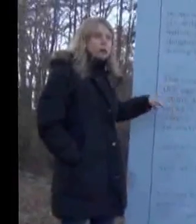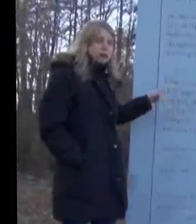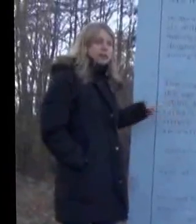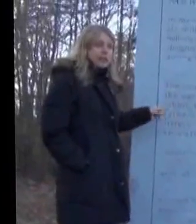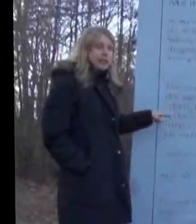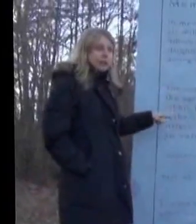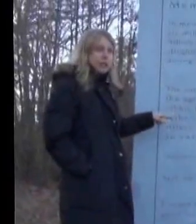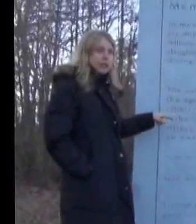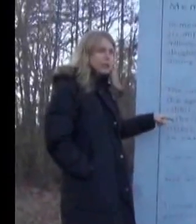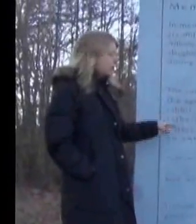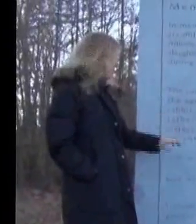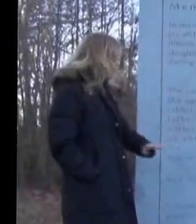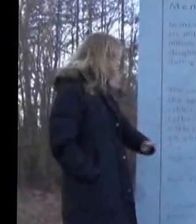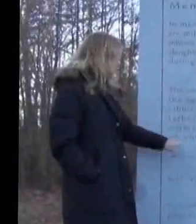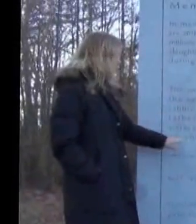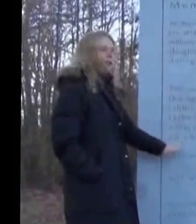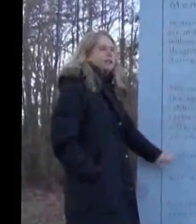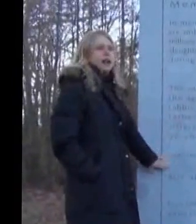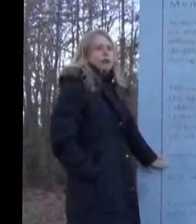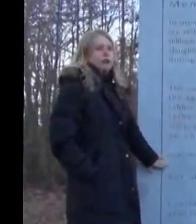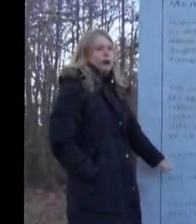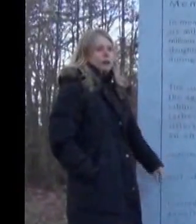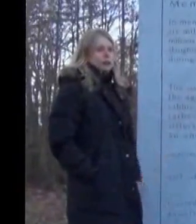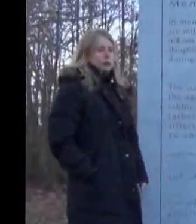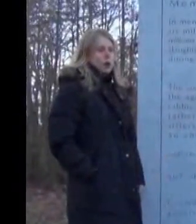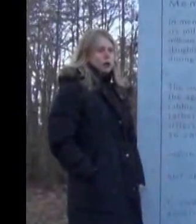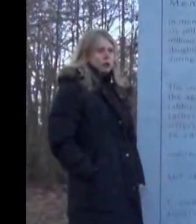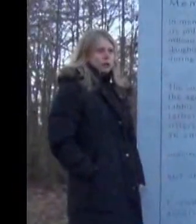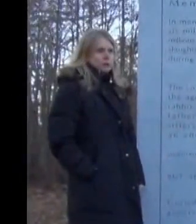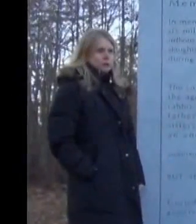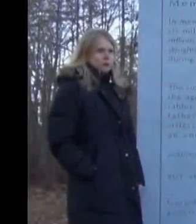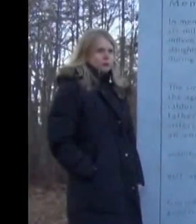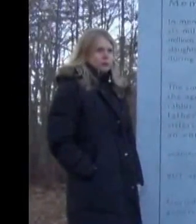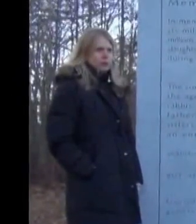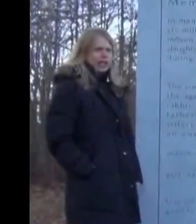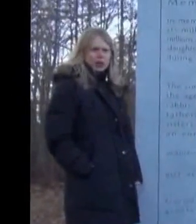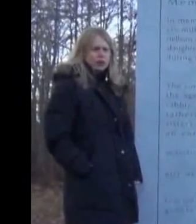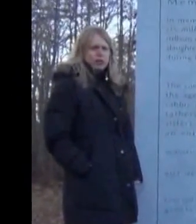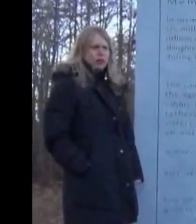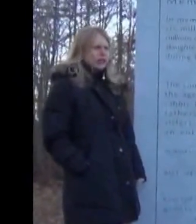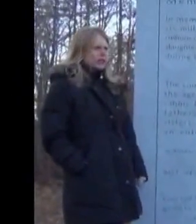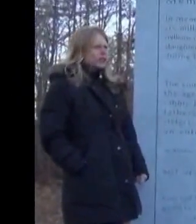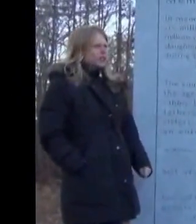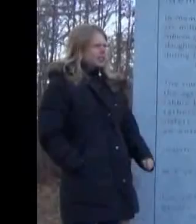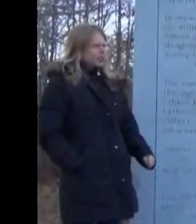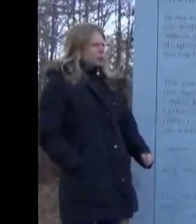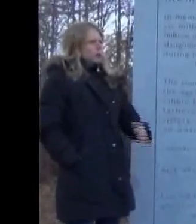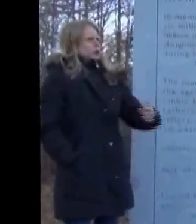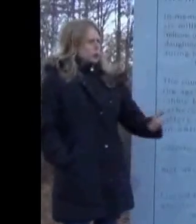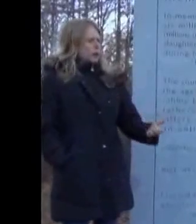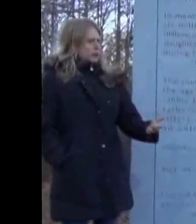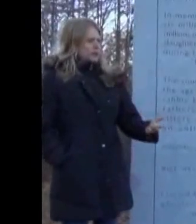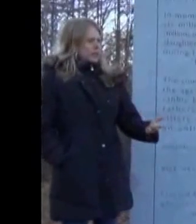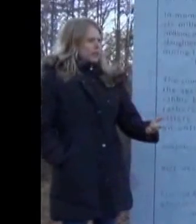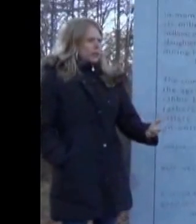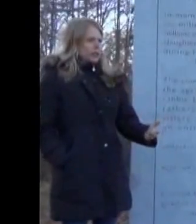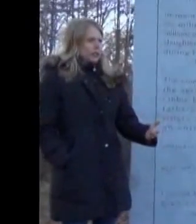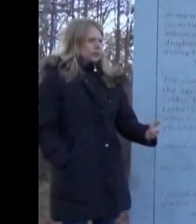with this kind of thing. You would never find this in Washington, I don't think, any metropolitan city, because